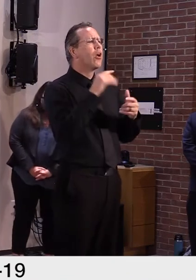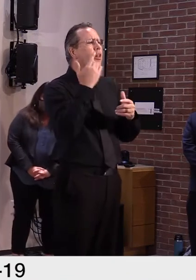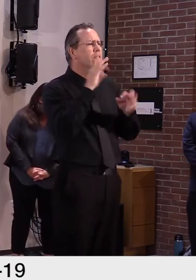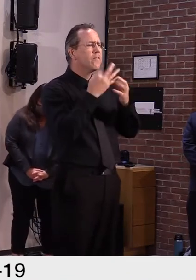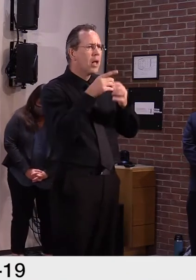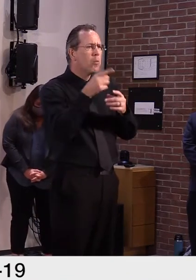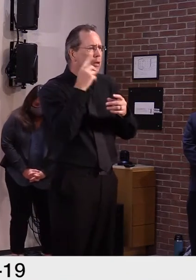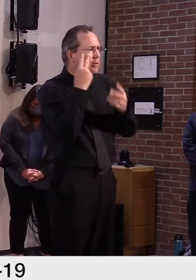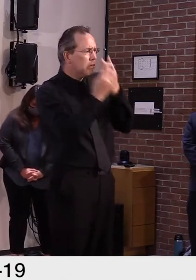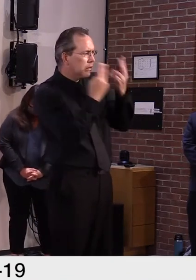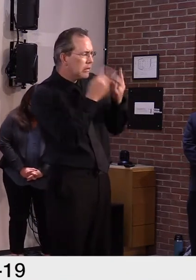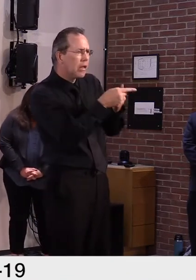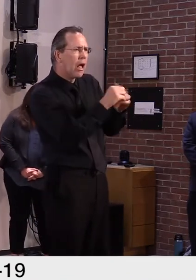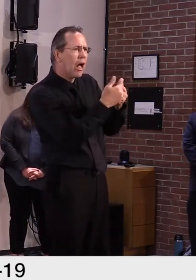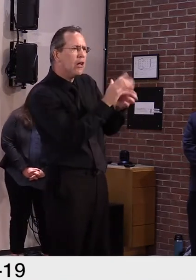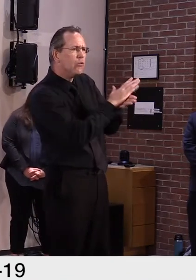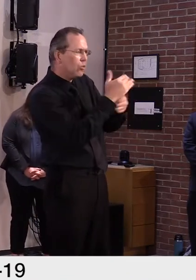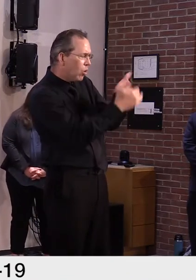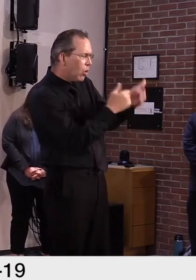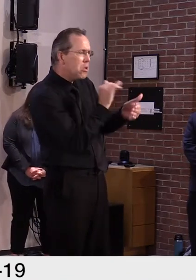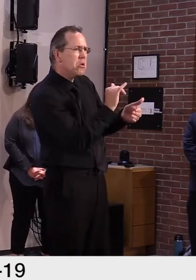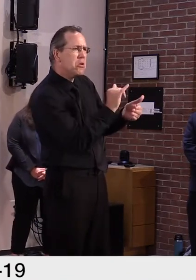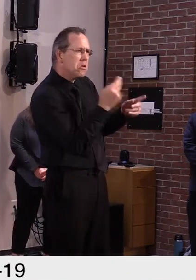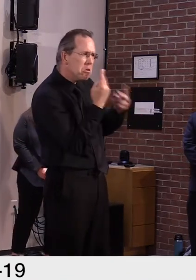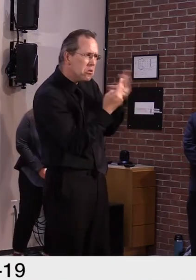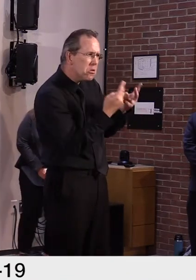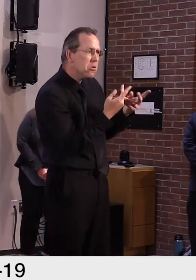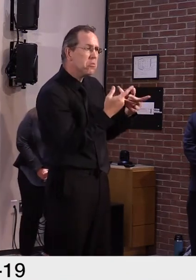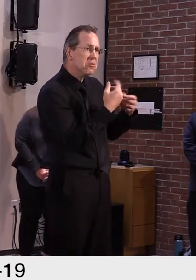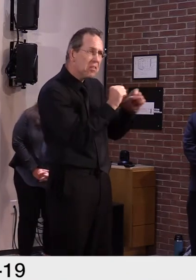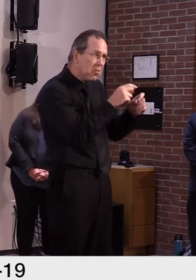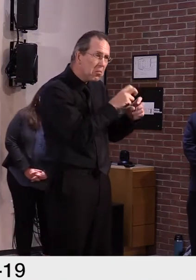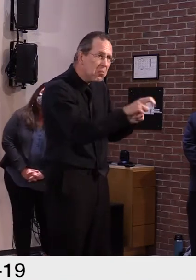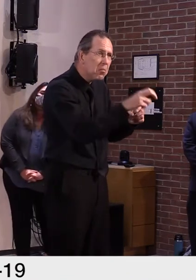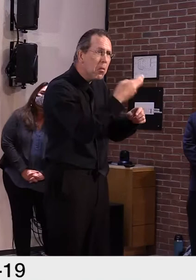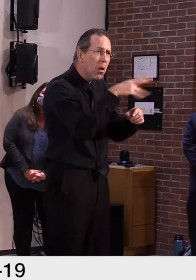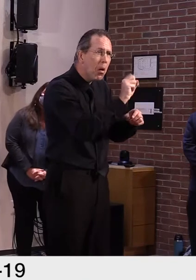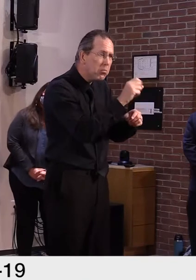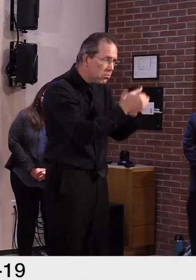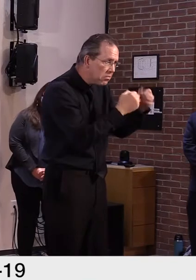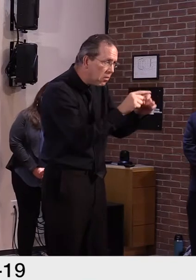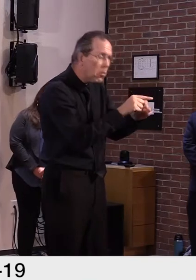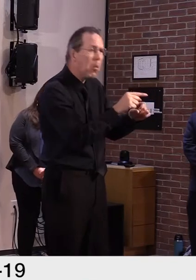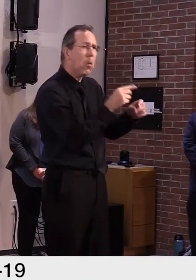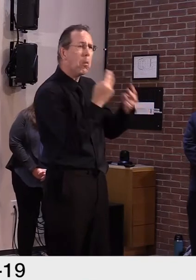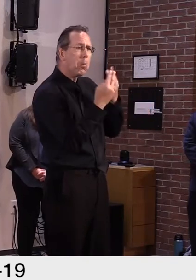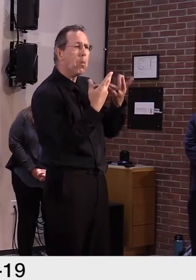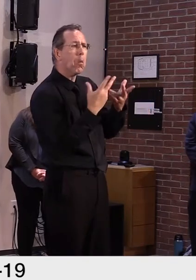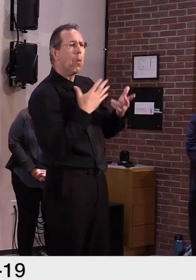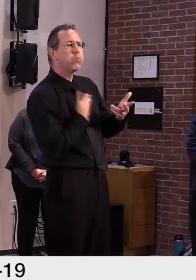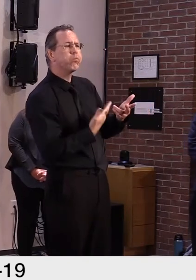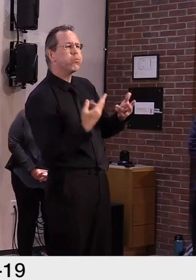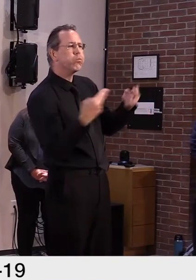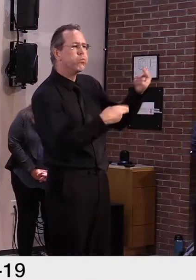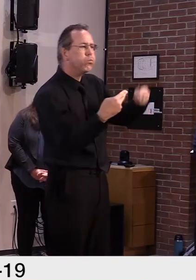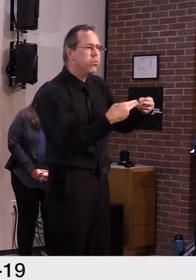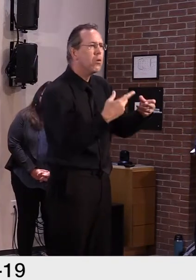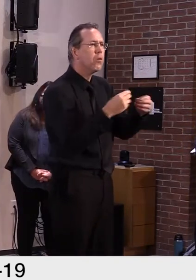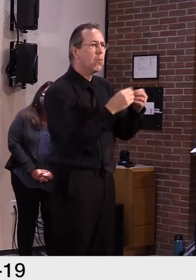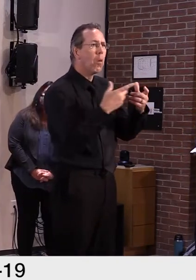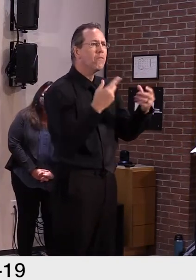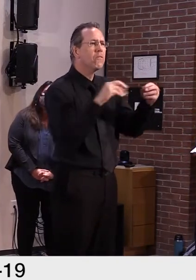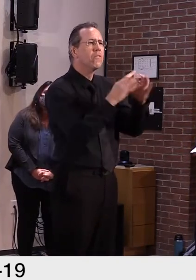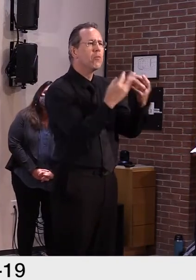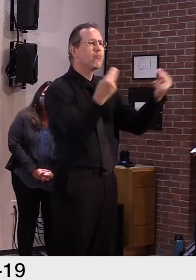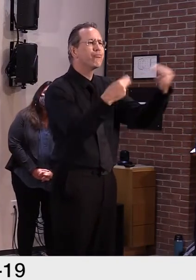schools. We're also seeing more schools go back to in-person instruction. So that's good news for all of us, but